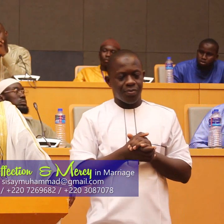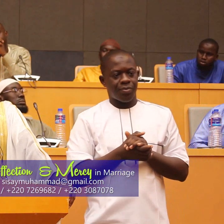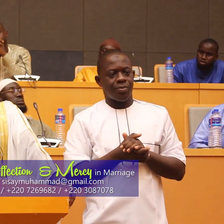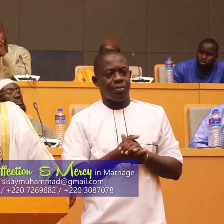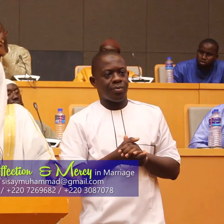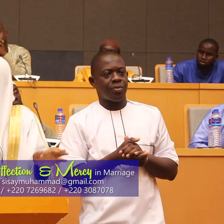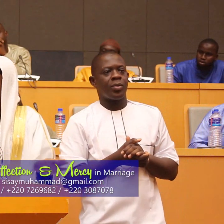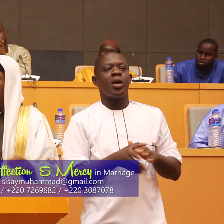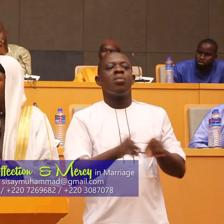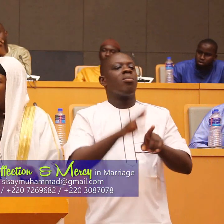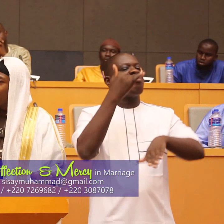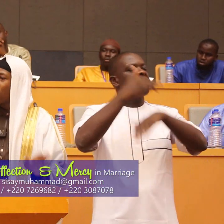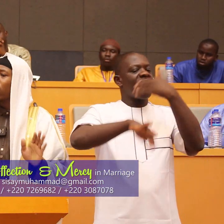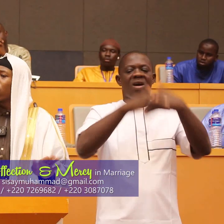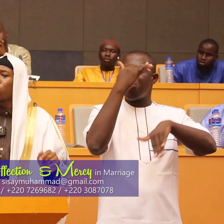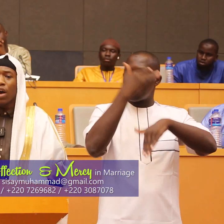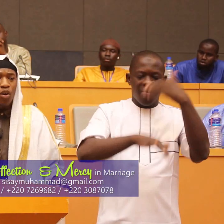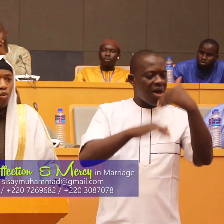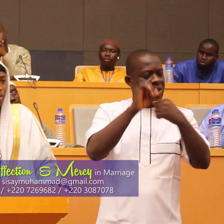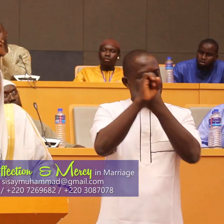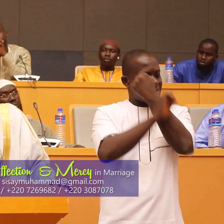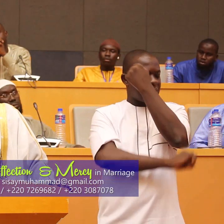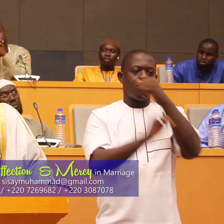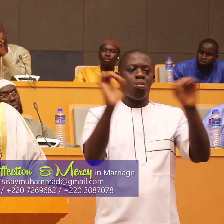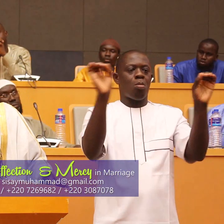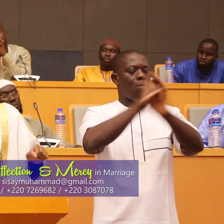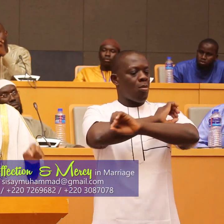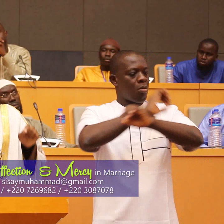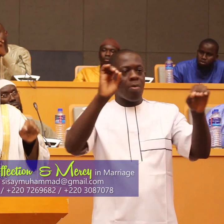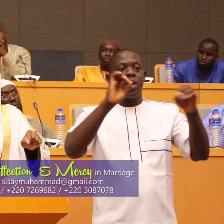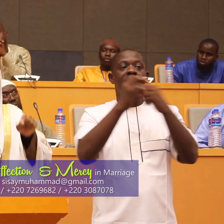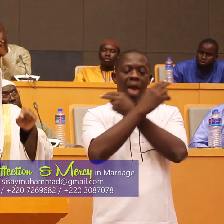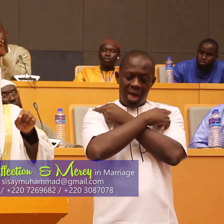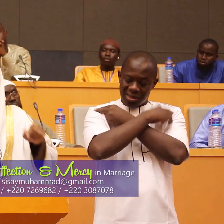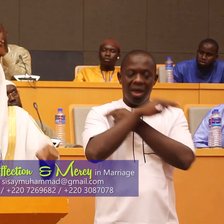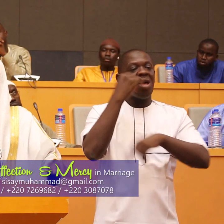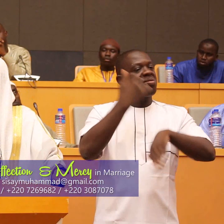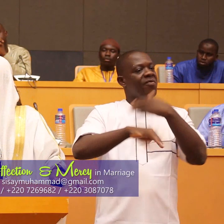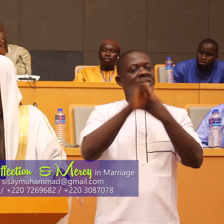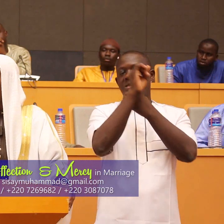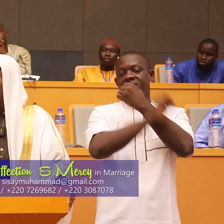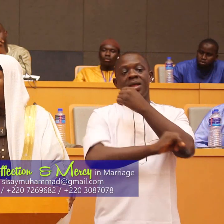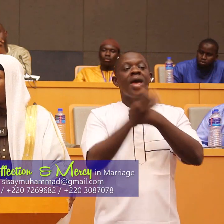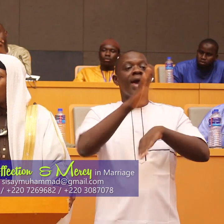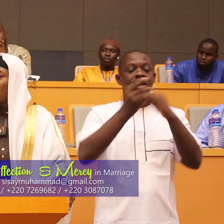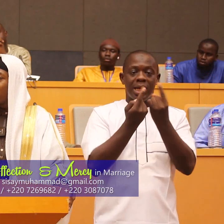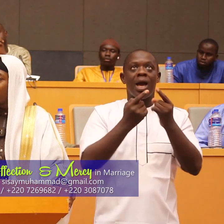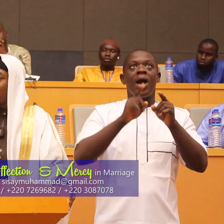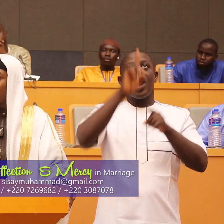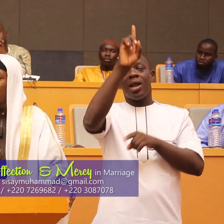amarahum they never disobey Allah subhanahu wa ta'ala in whatever thing he commanded them to do